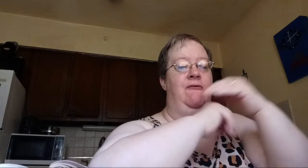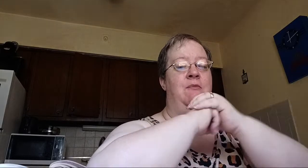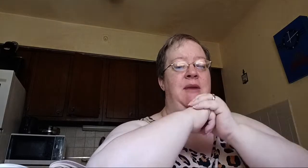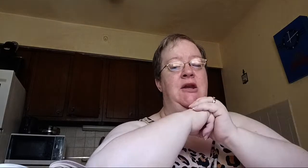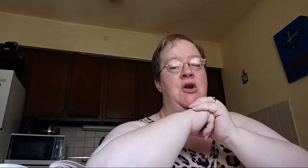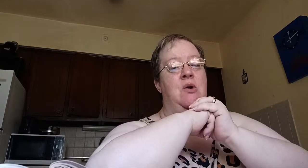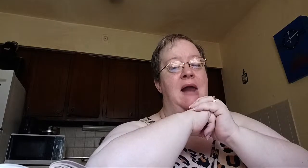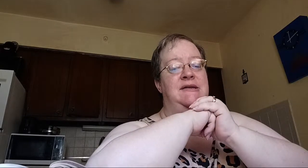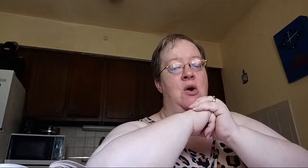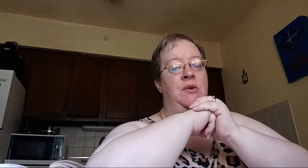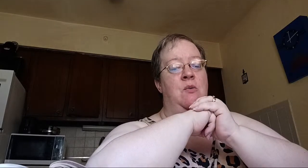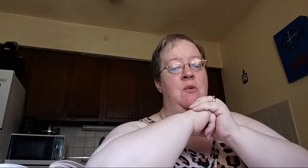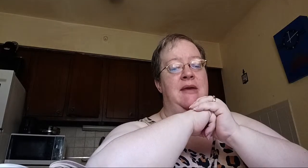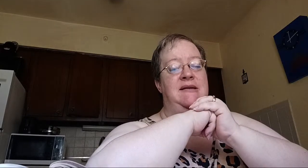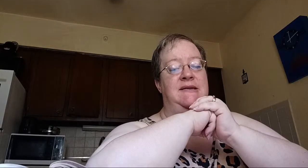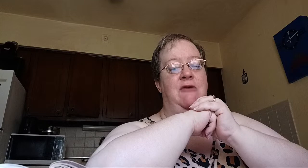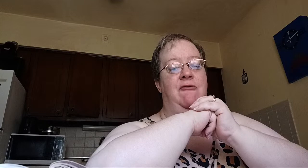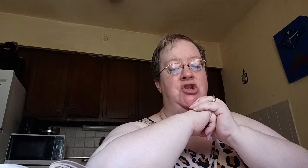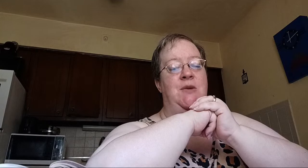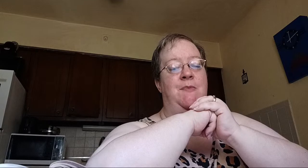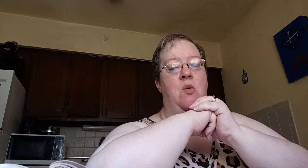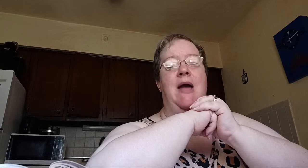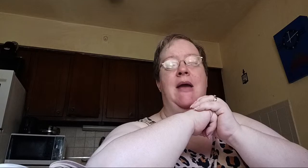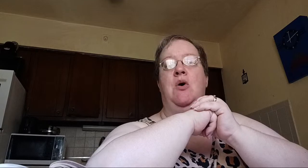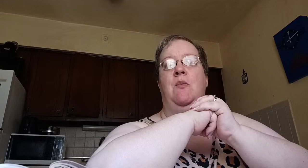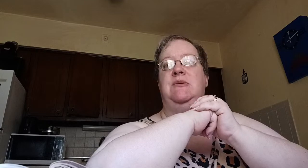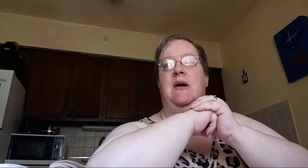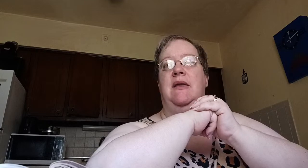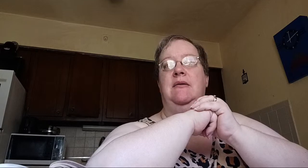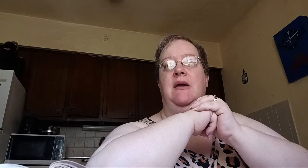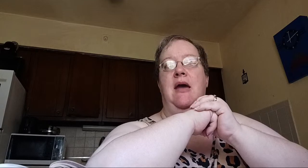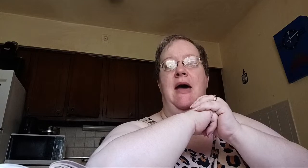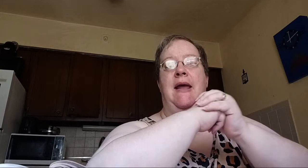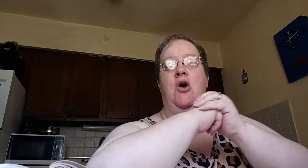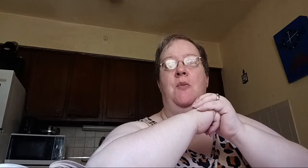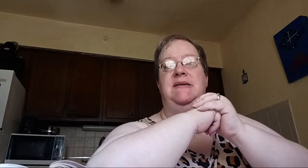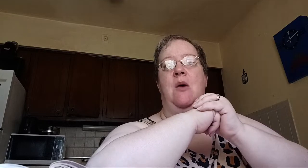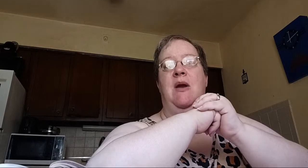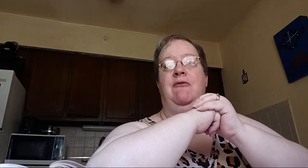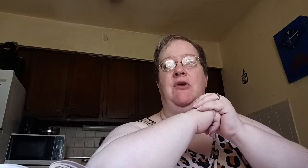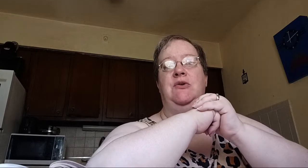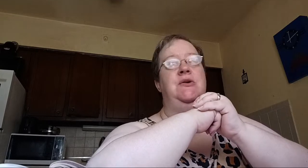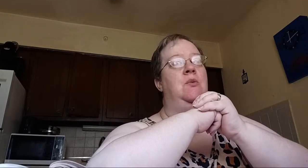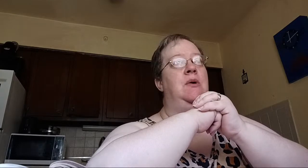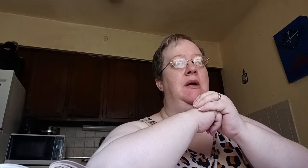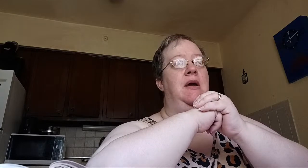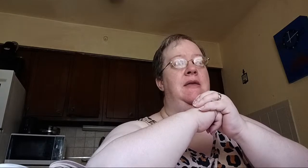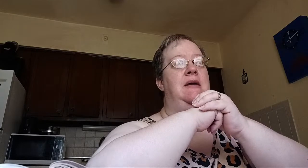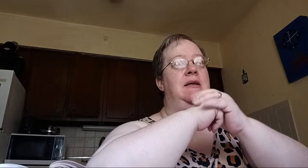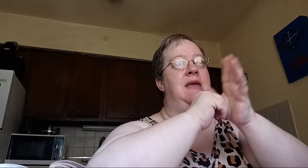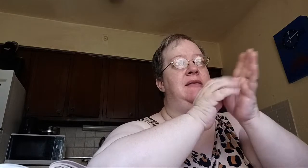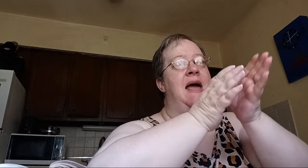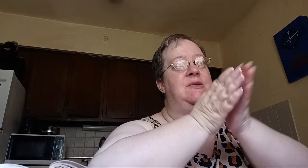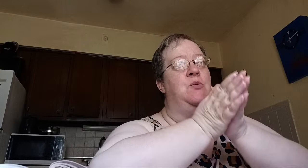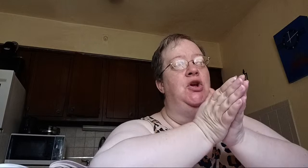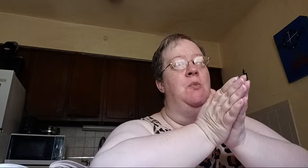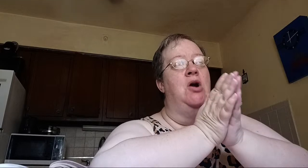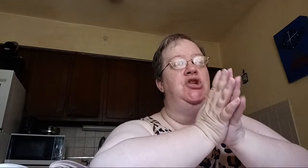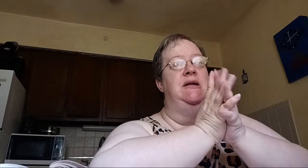me, know, God is the only one that I seek friendship and quiet moments with. And I hope he's that way for you too. That, that that's where your margin is.